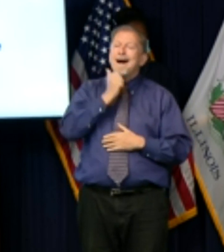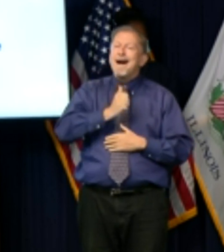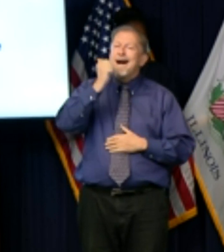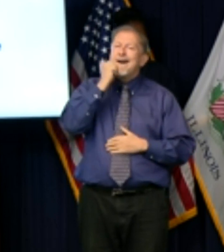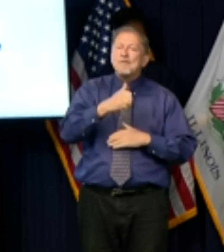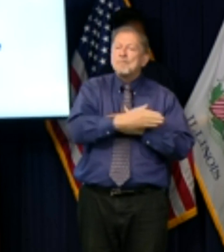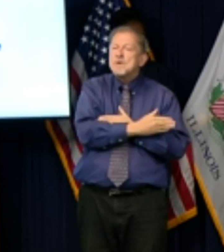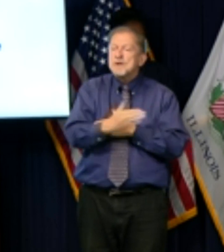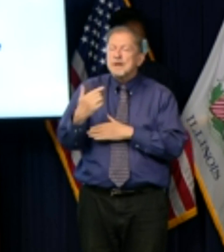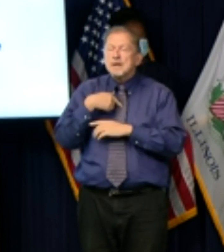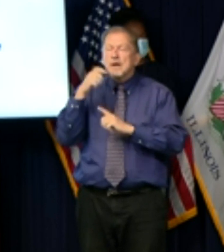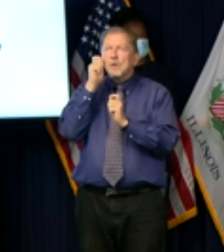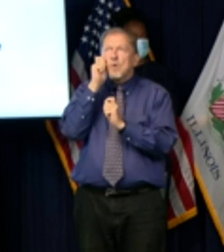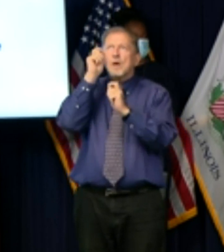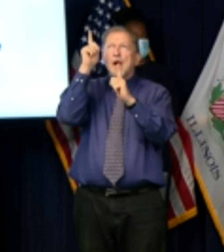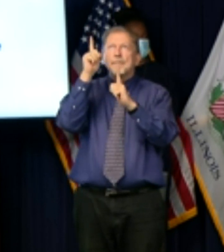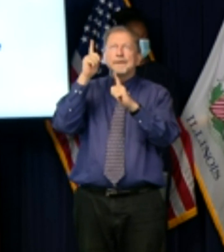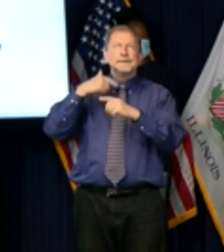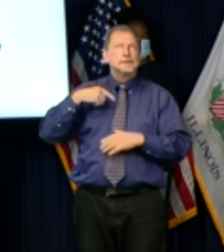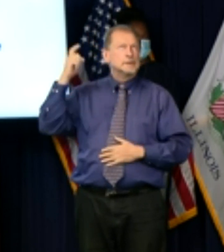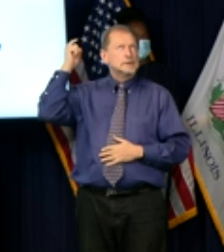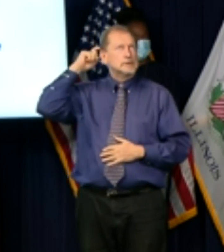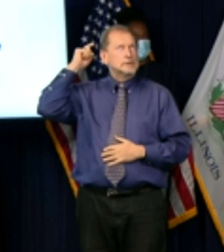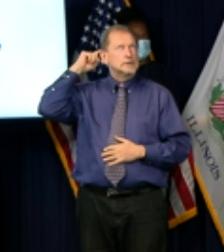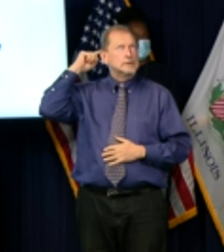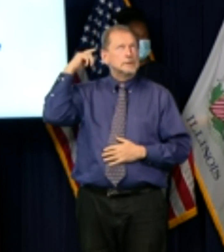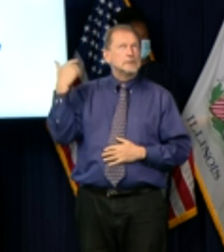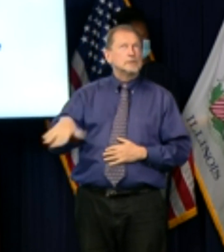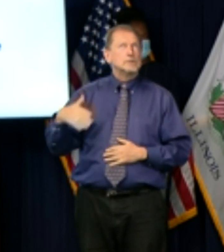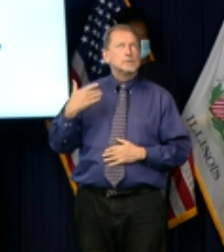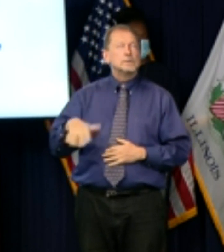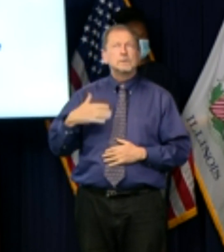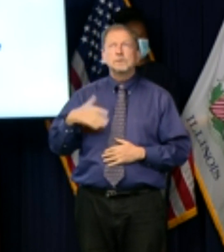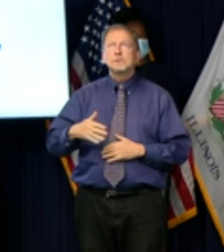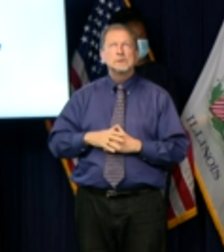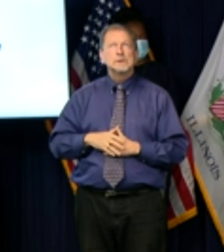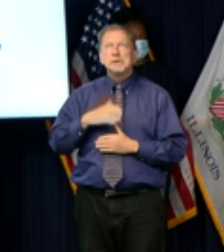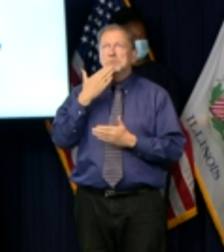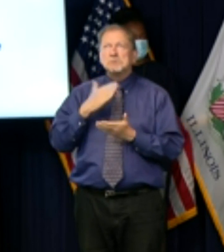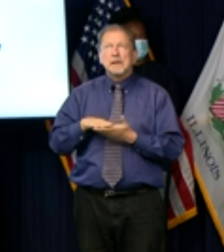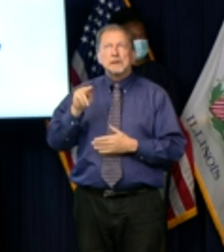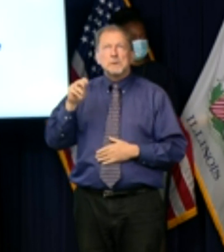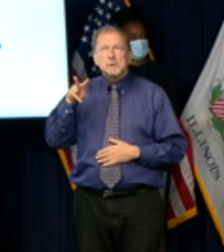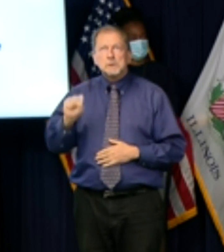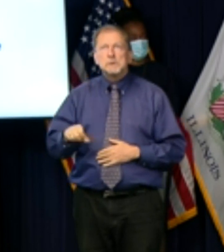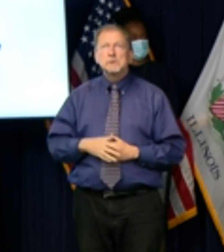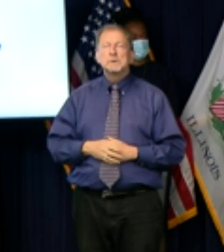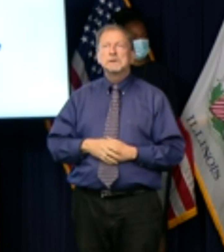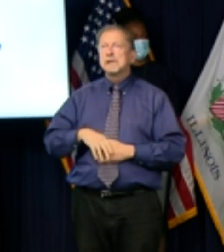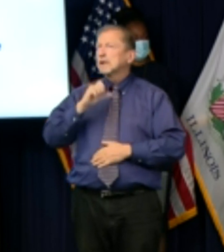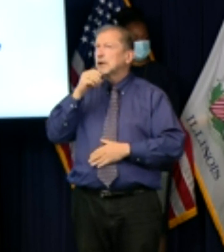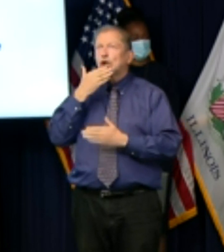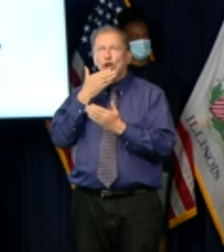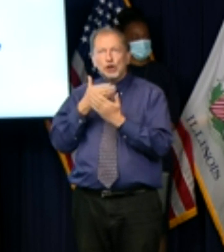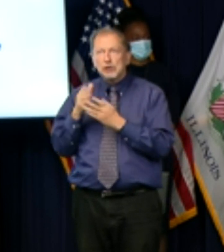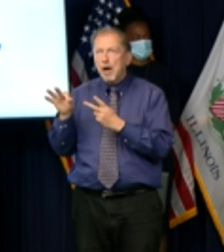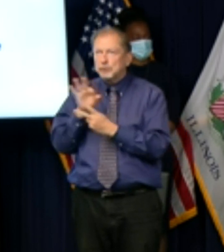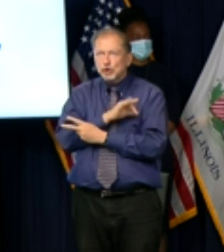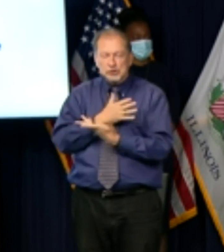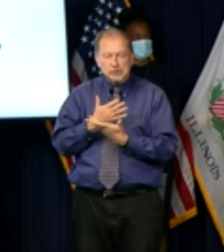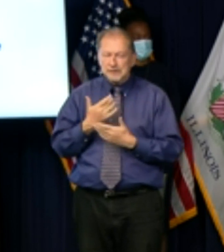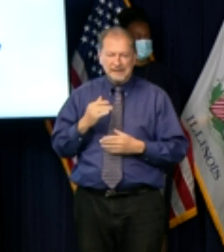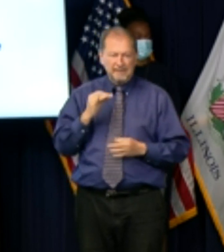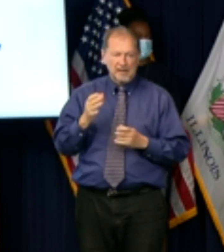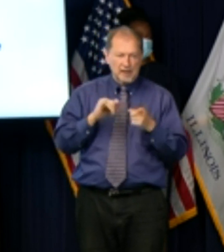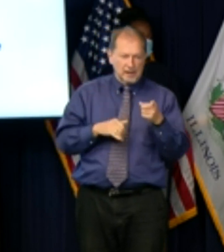and i know that what awaits me are mostly terrible choices that come with horrible costs and